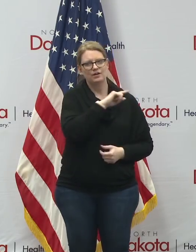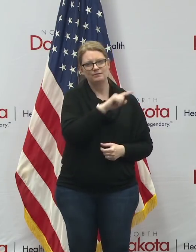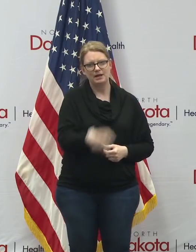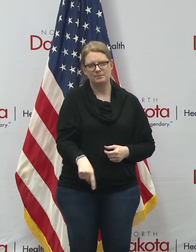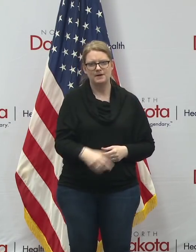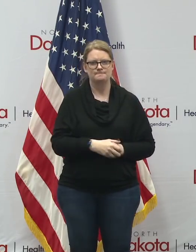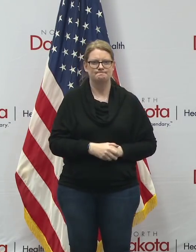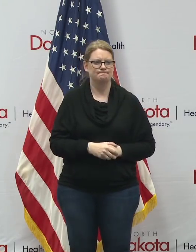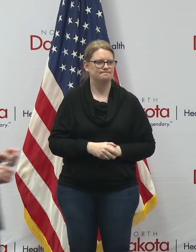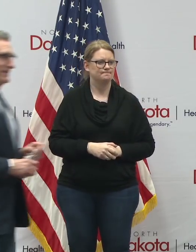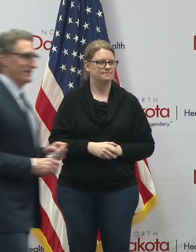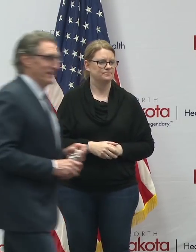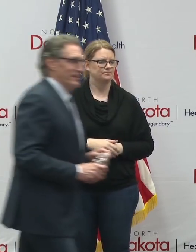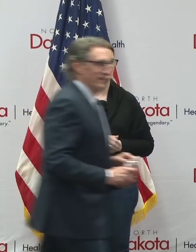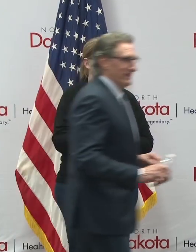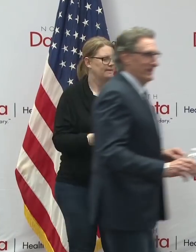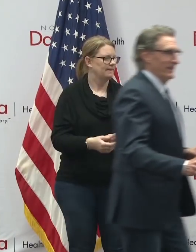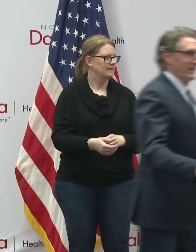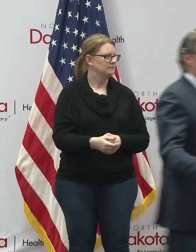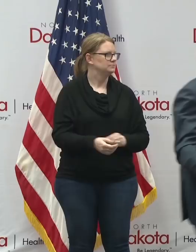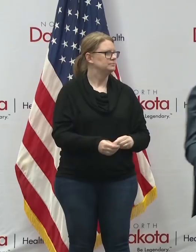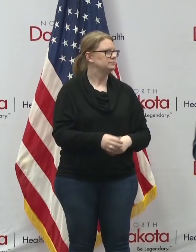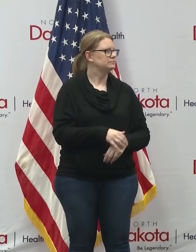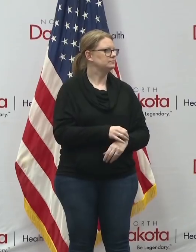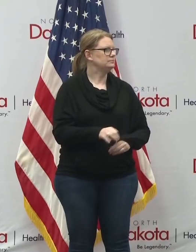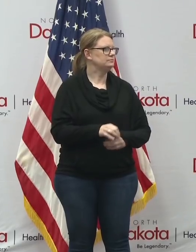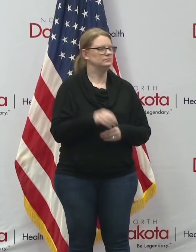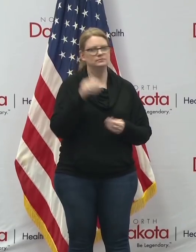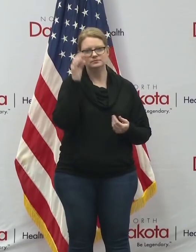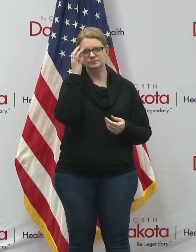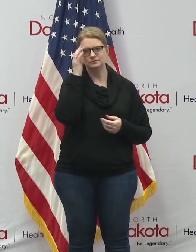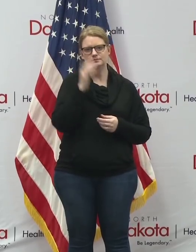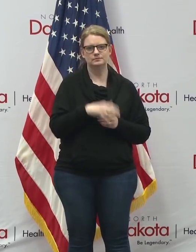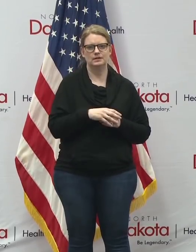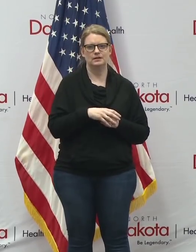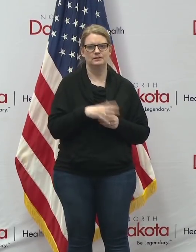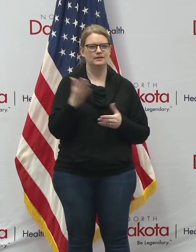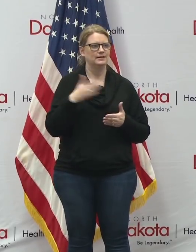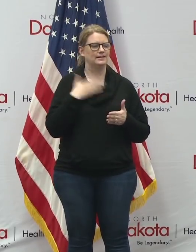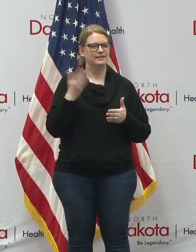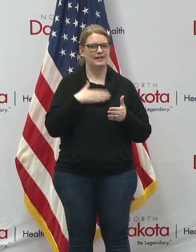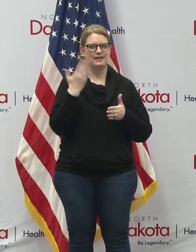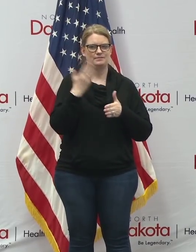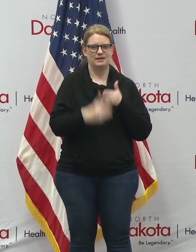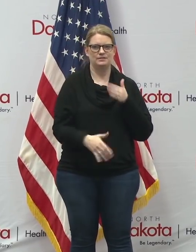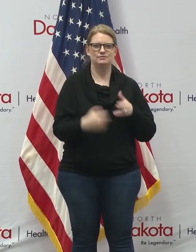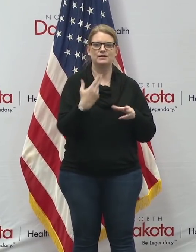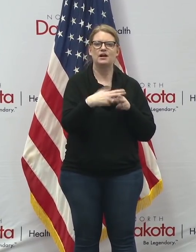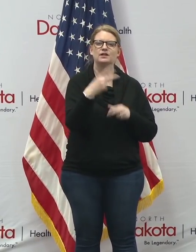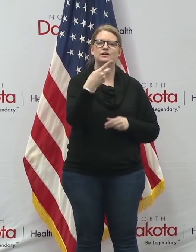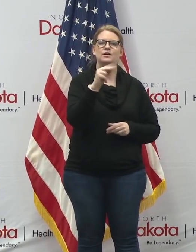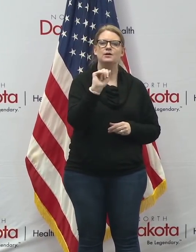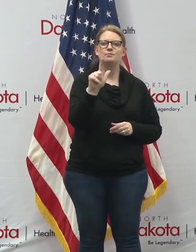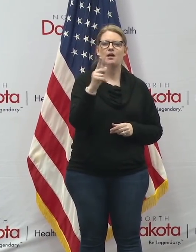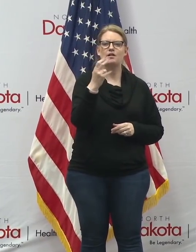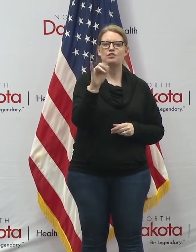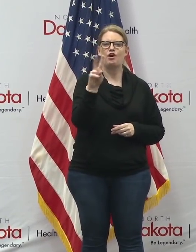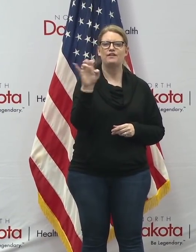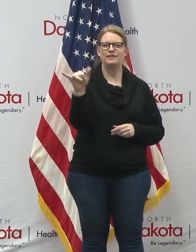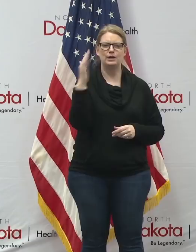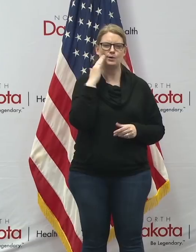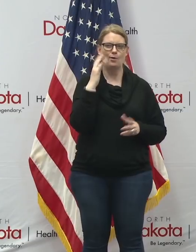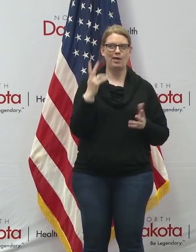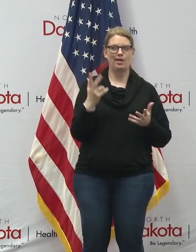after that happy ending we're gonna have to call you paul harvey for now for the rest of the story